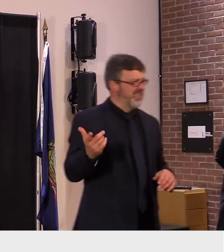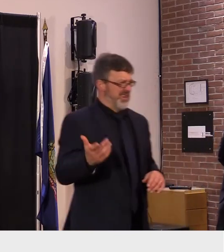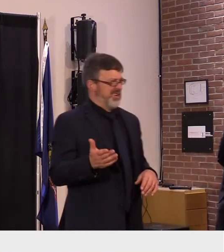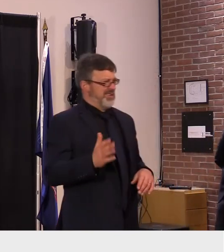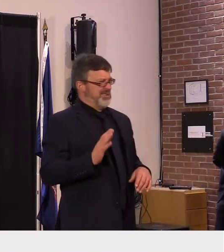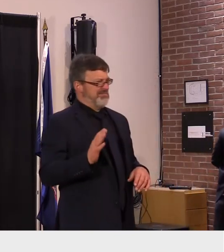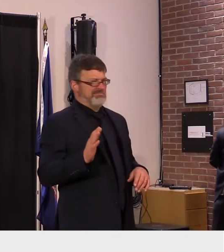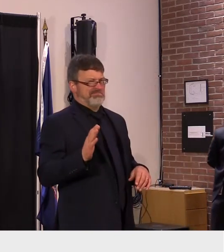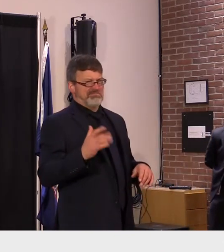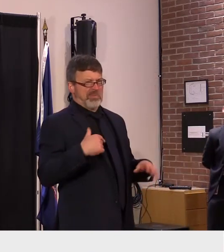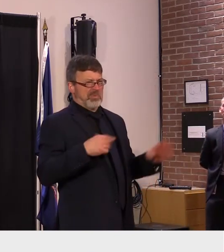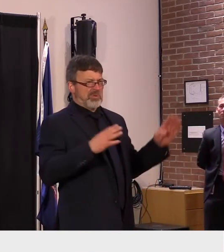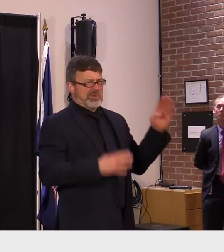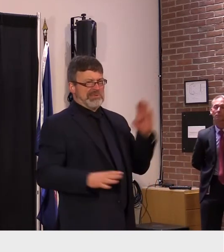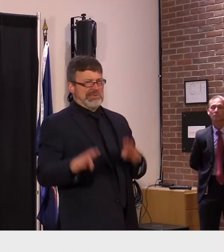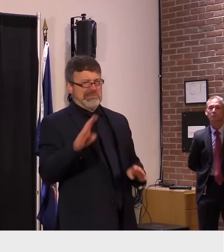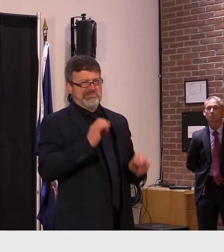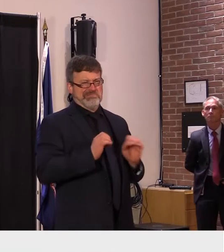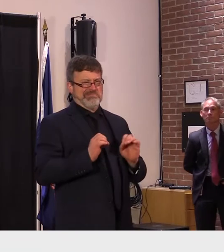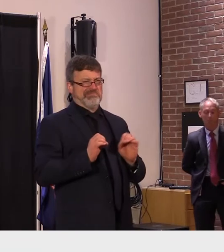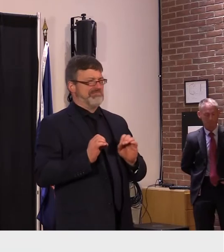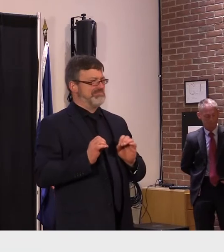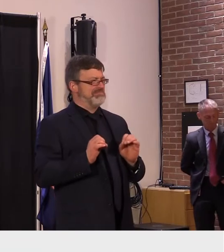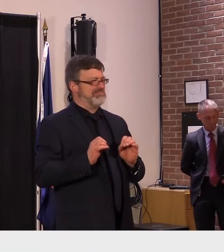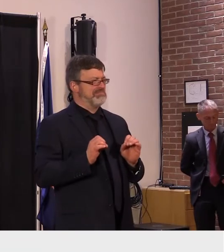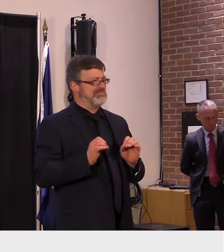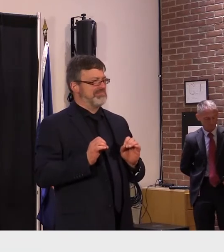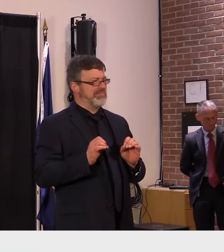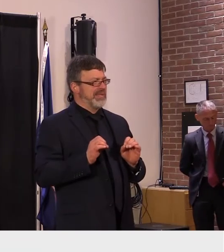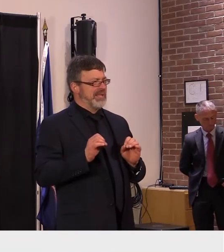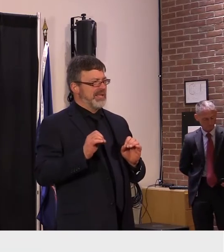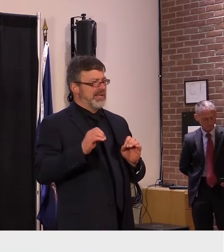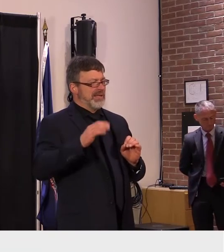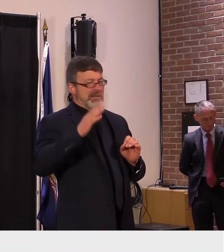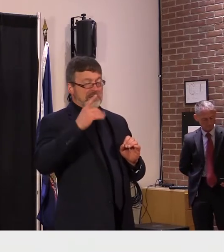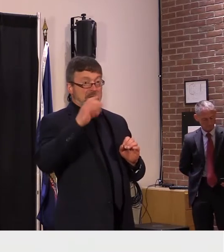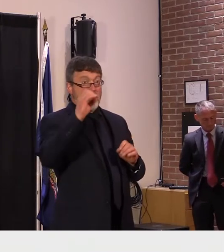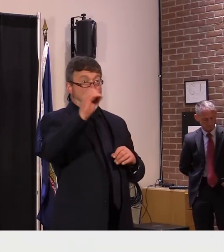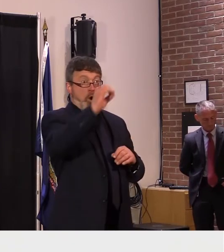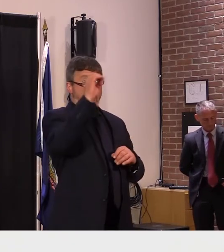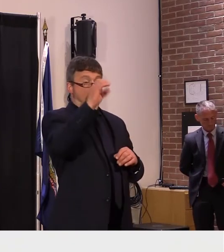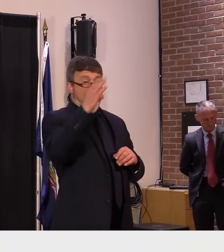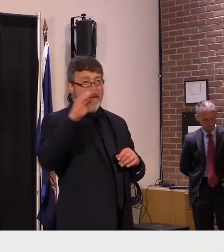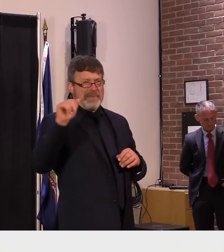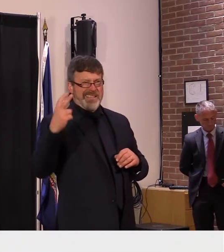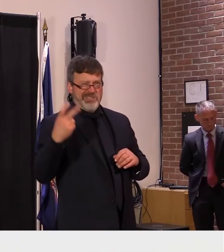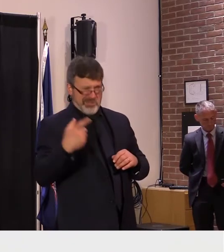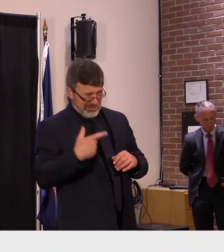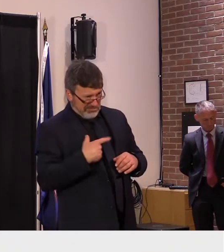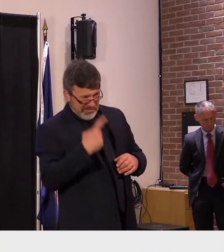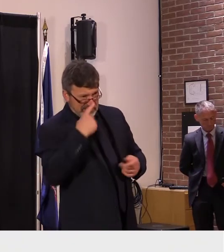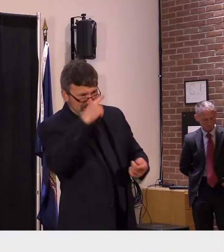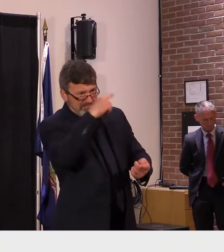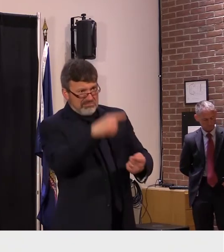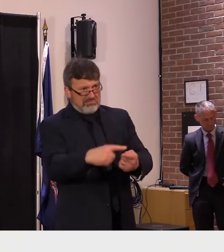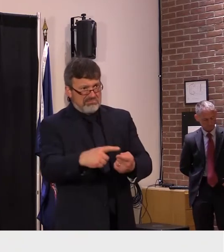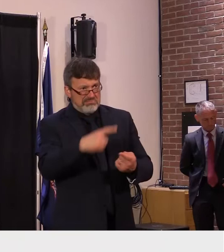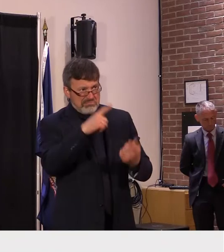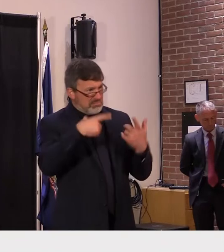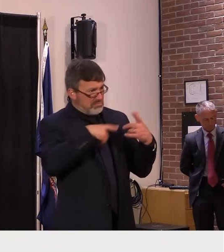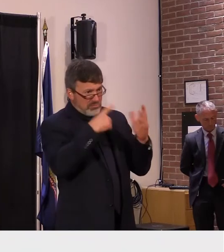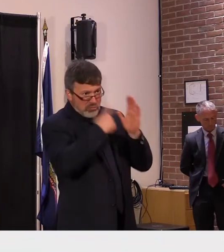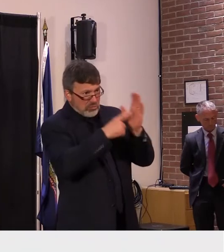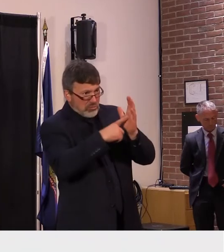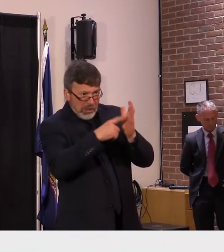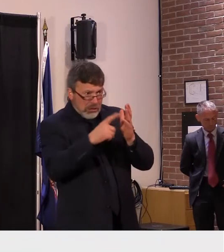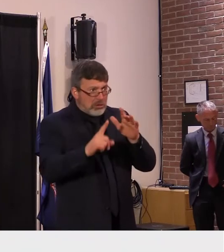concern to be honest ba2 seems to be uh have done its job in our population if you will uh it seems to have